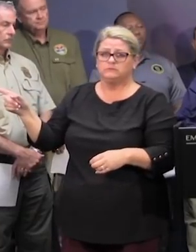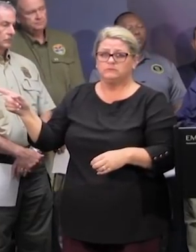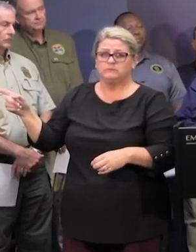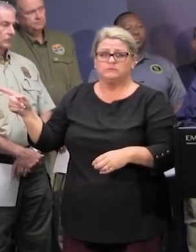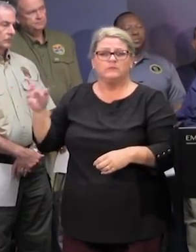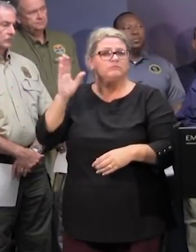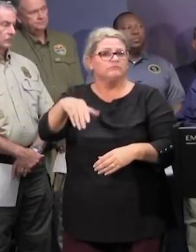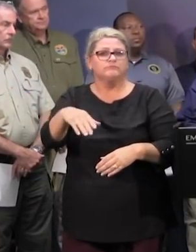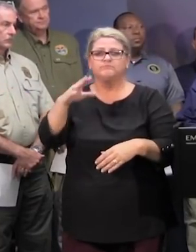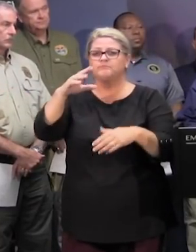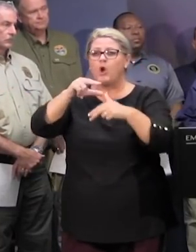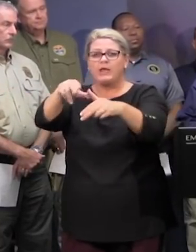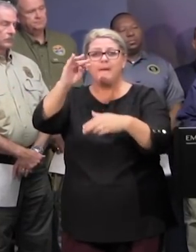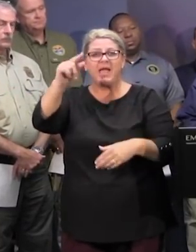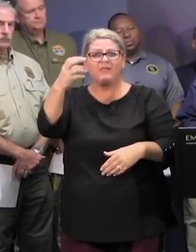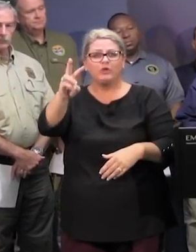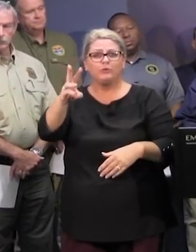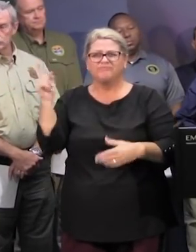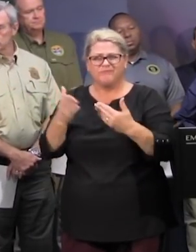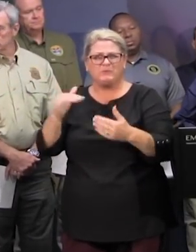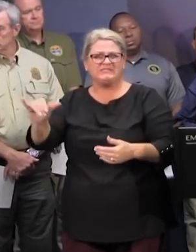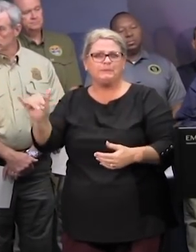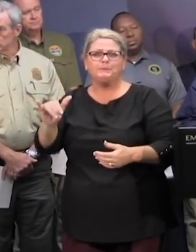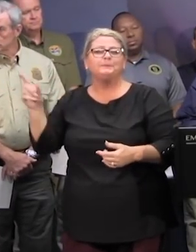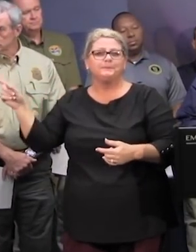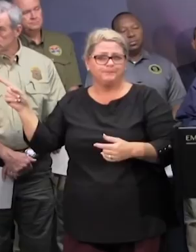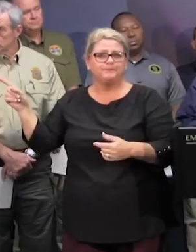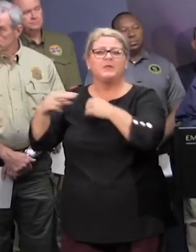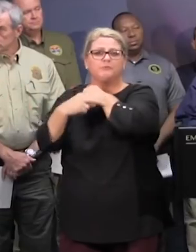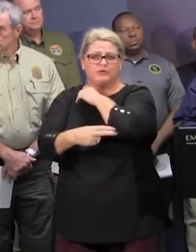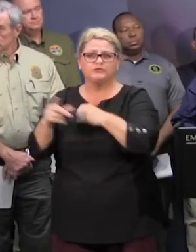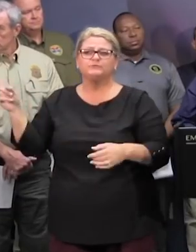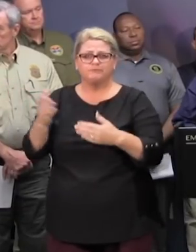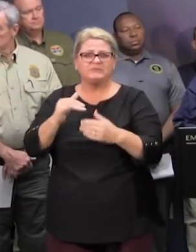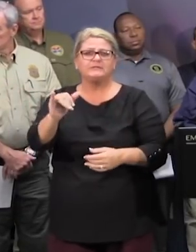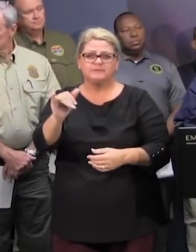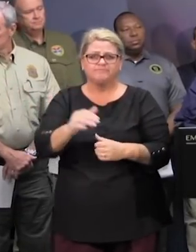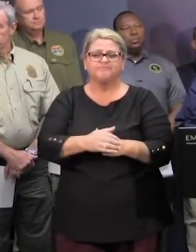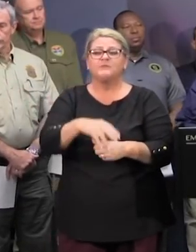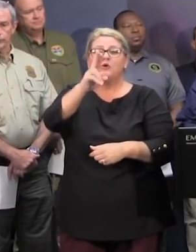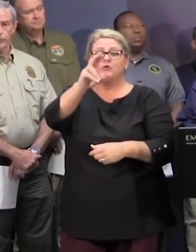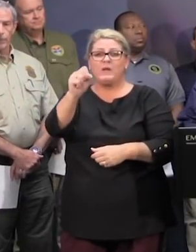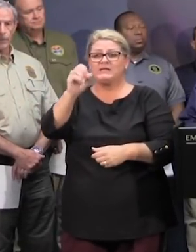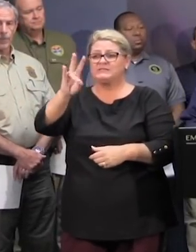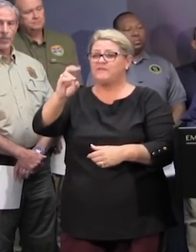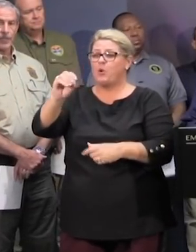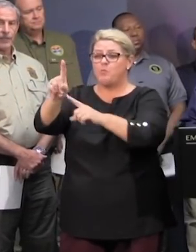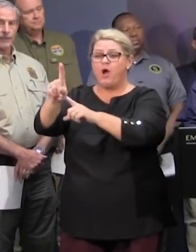the exact same waterways that we had issues with in the previous event we continue to analyze us 701